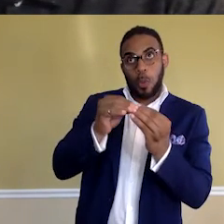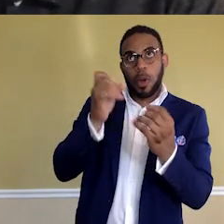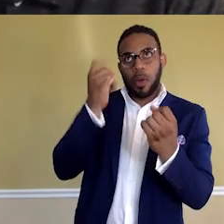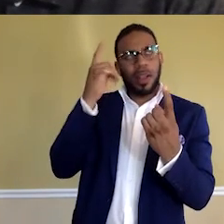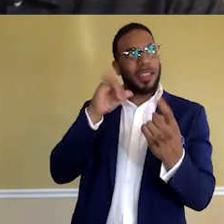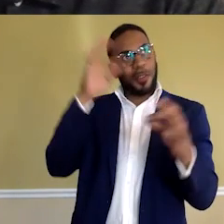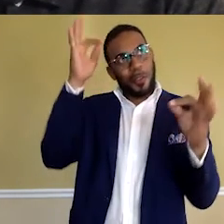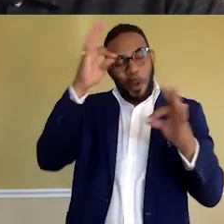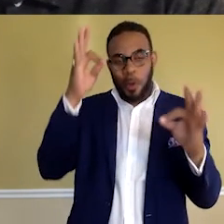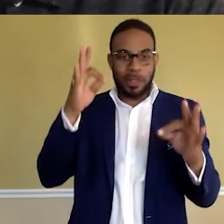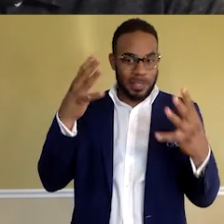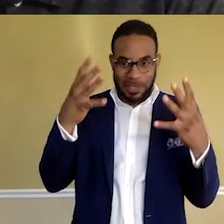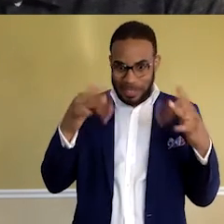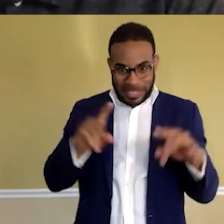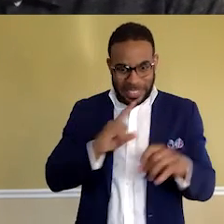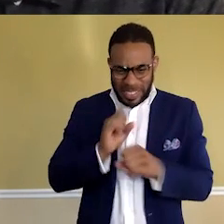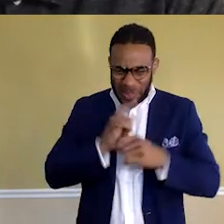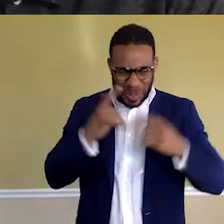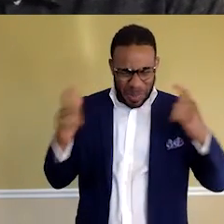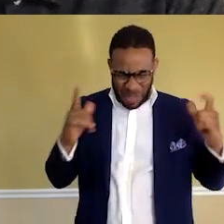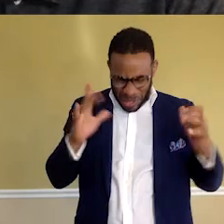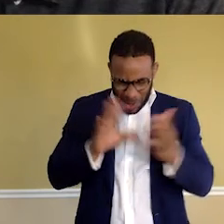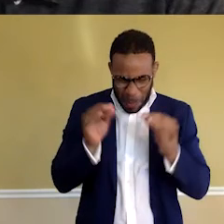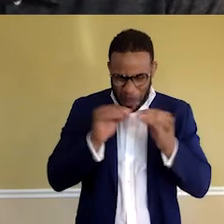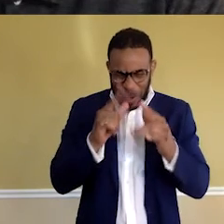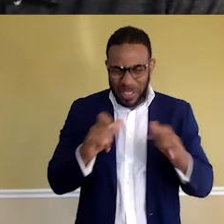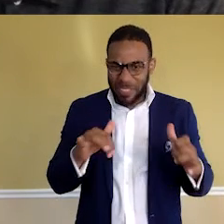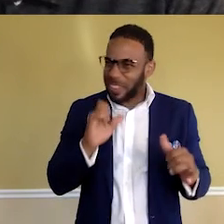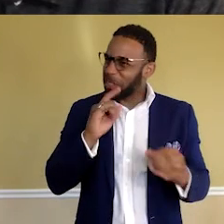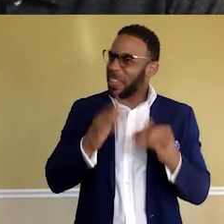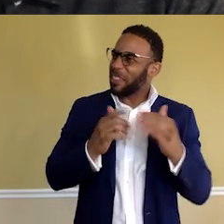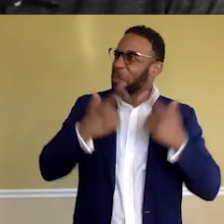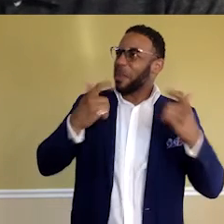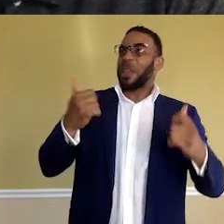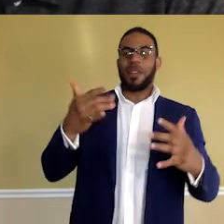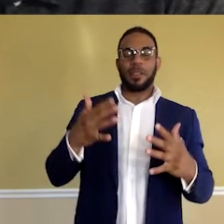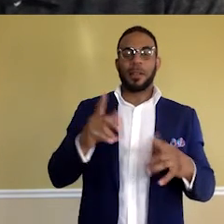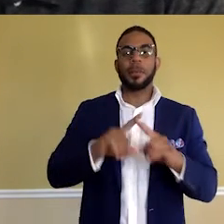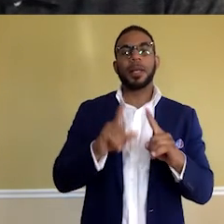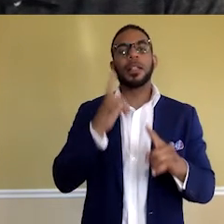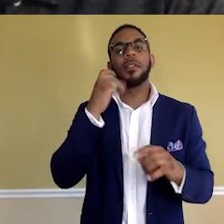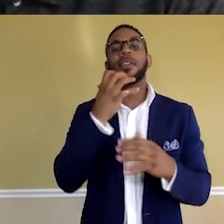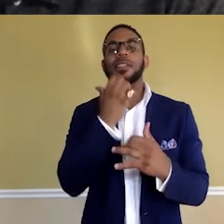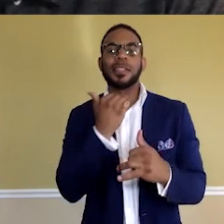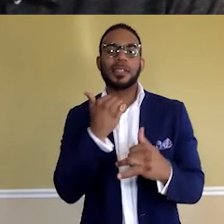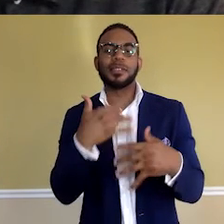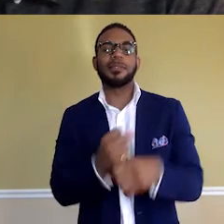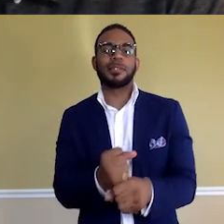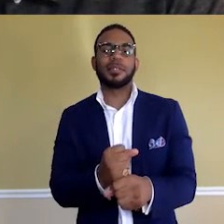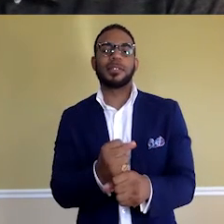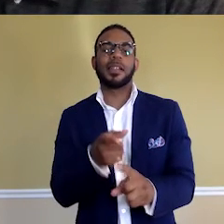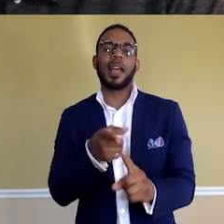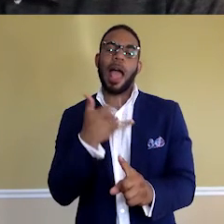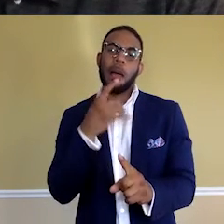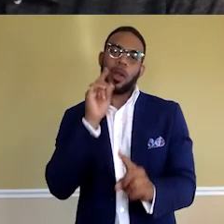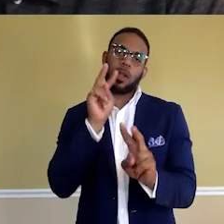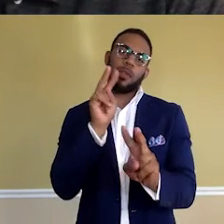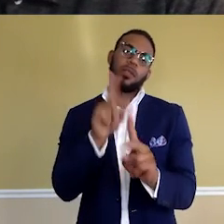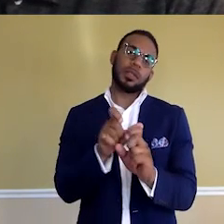don't know. And, like, this thing is really big. And then you learn more stuff. Like, this could be even bigger. But just for the sake of brevity, I'm looking forward to kind of just a riff on what I just